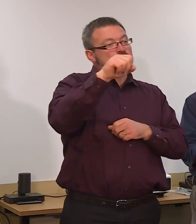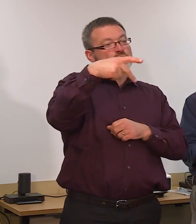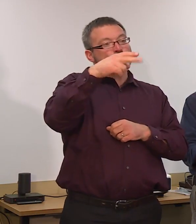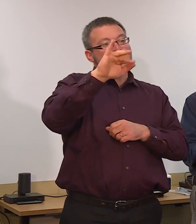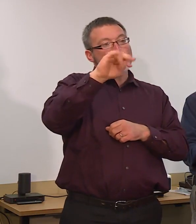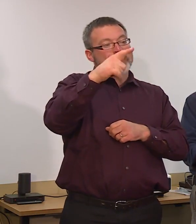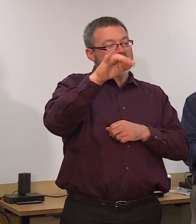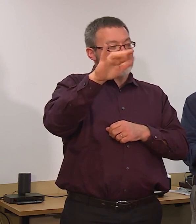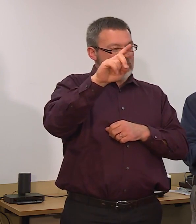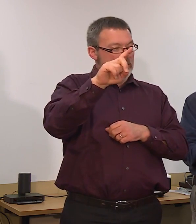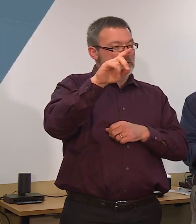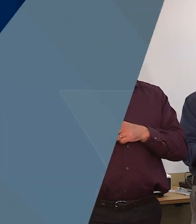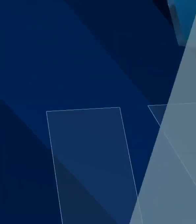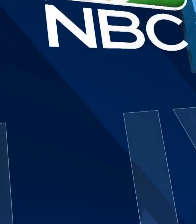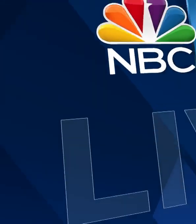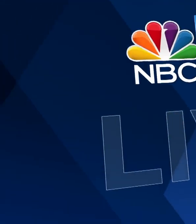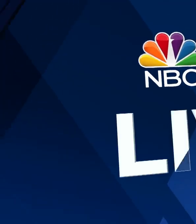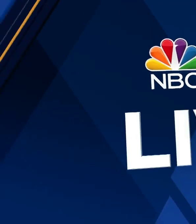number of sites.